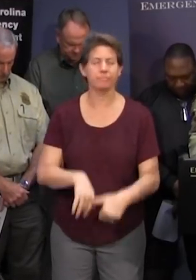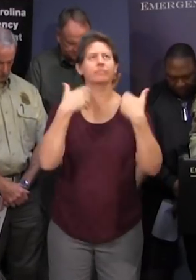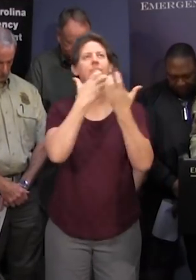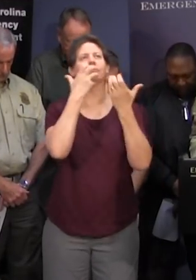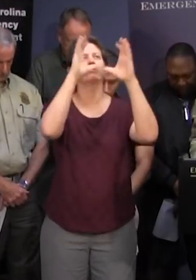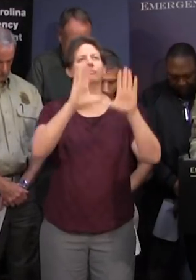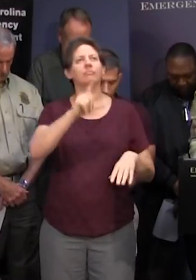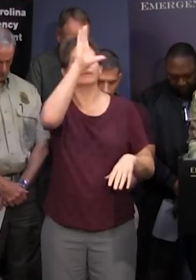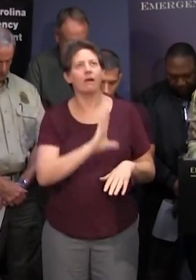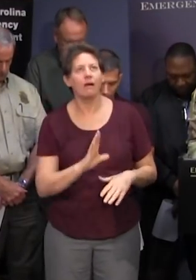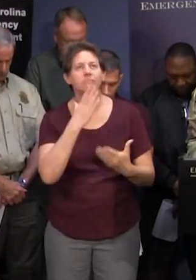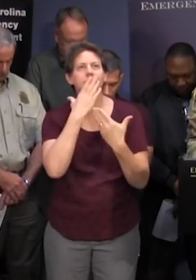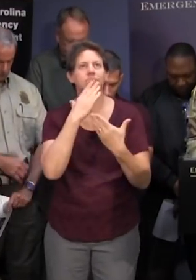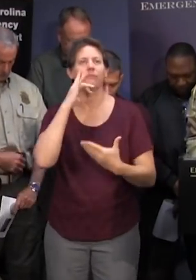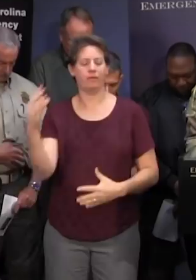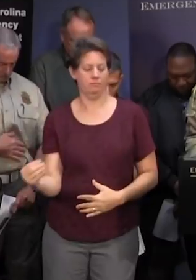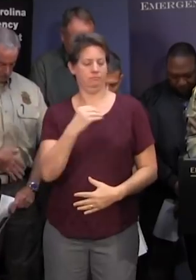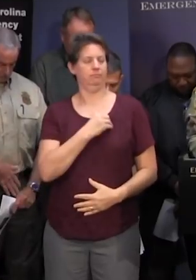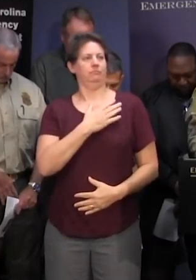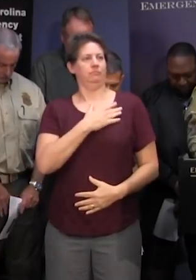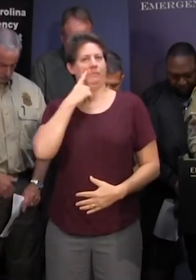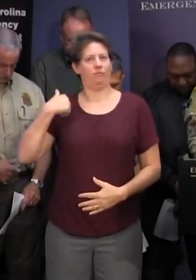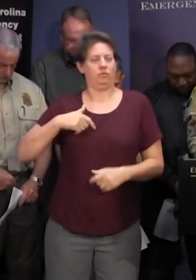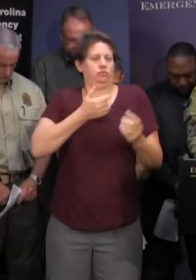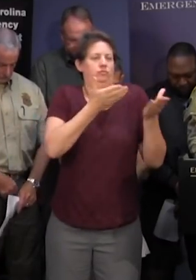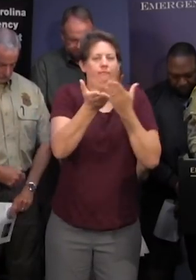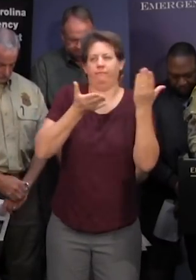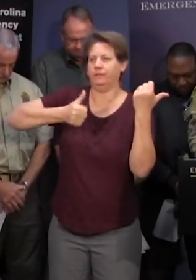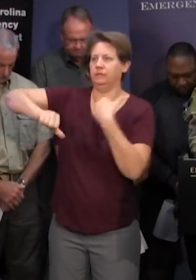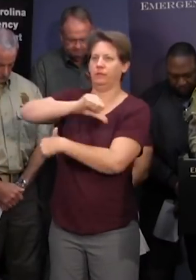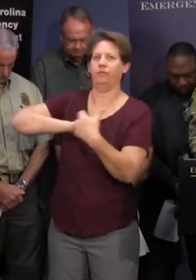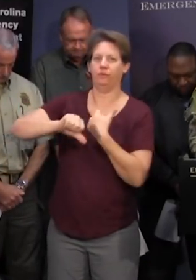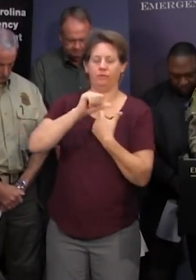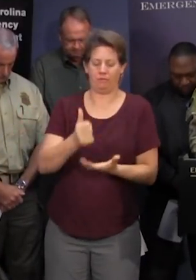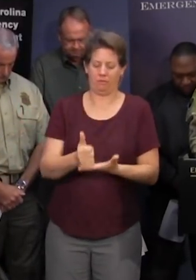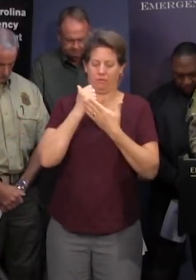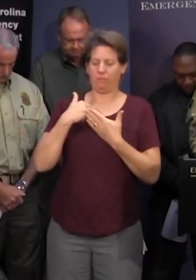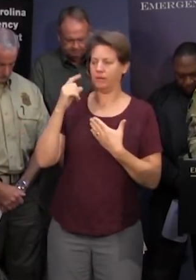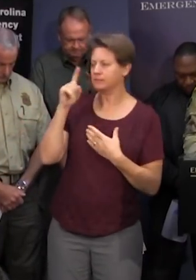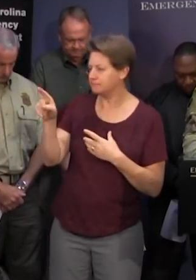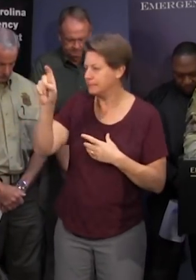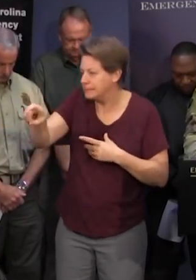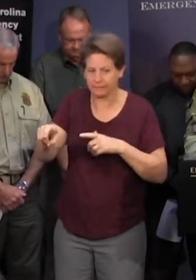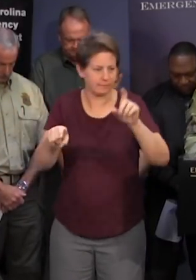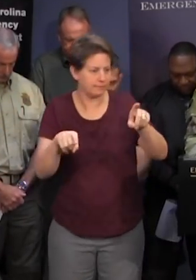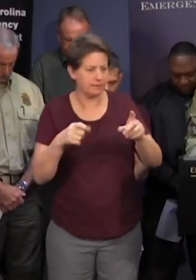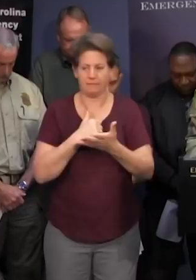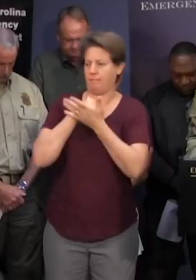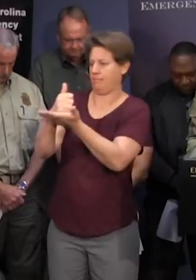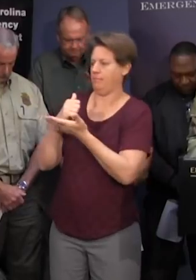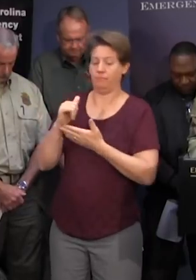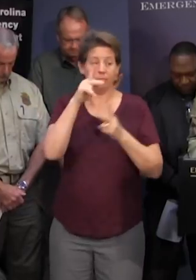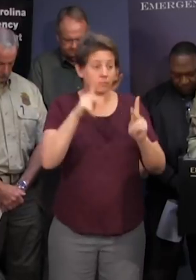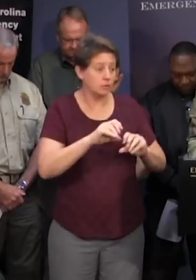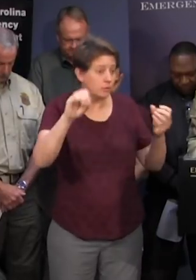I thank you for the seed of service you've implanted in us to serve one another help us to seek out those in need the widower across the